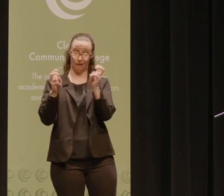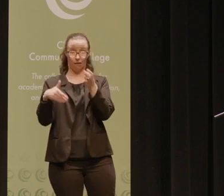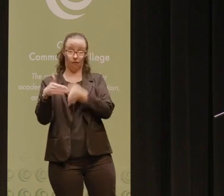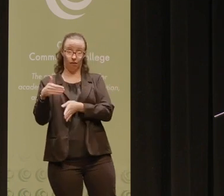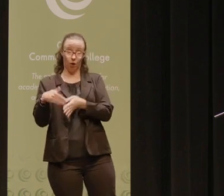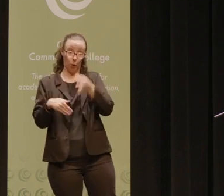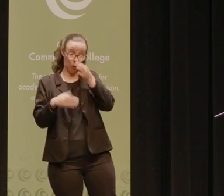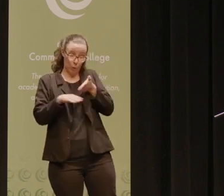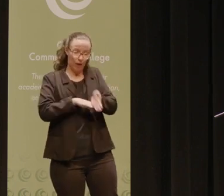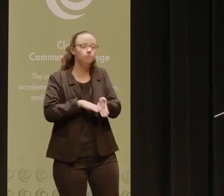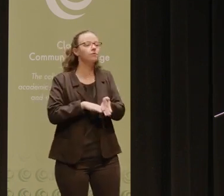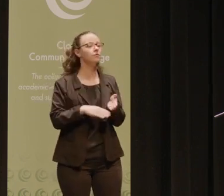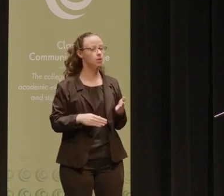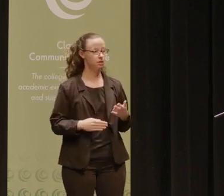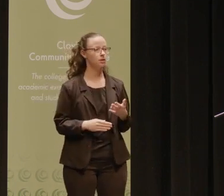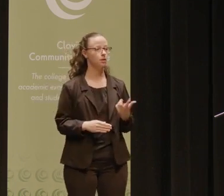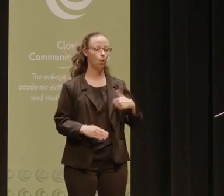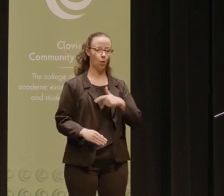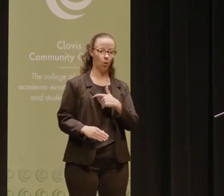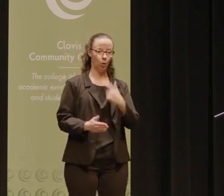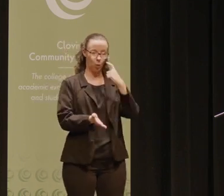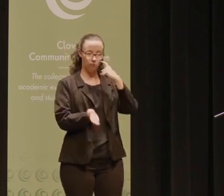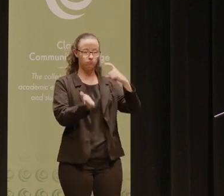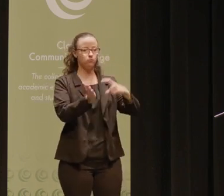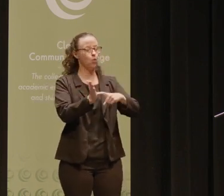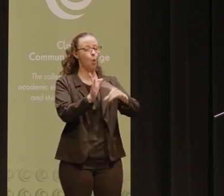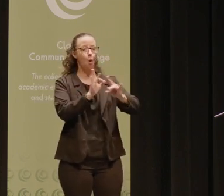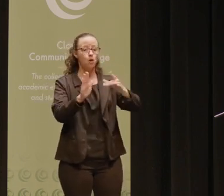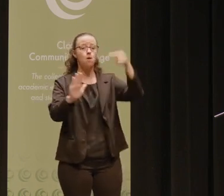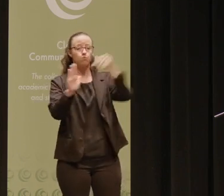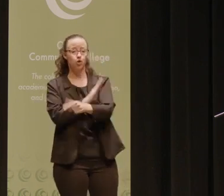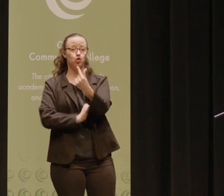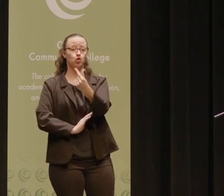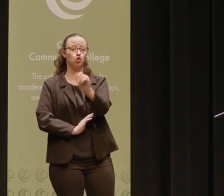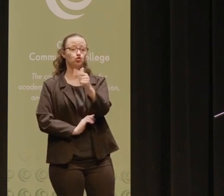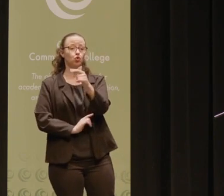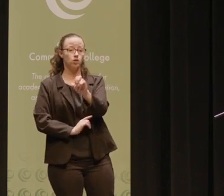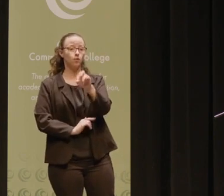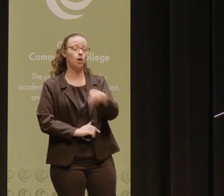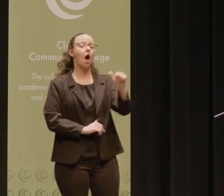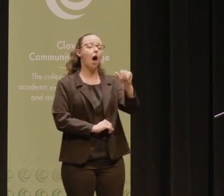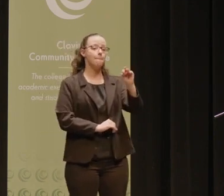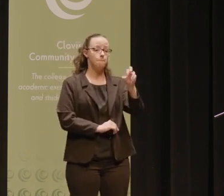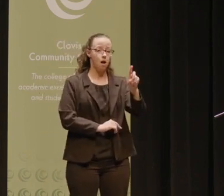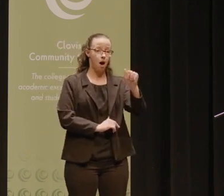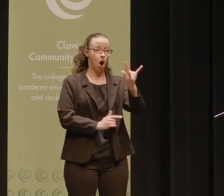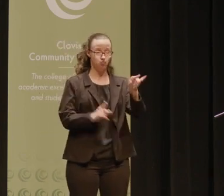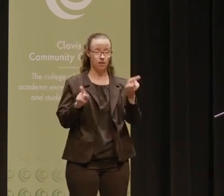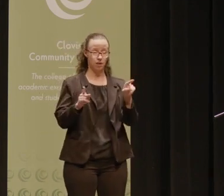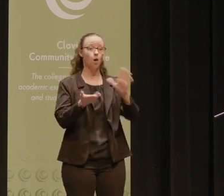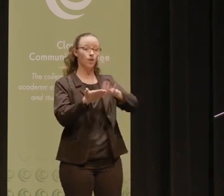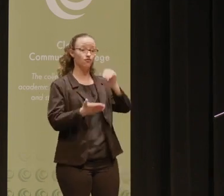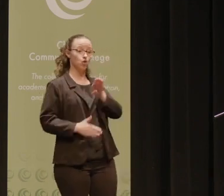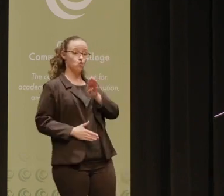we witnessed the tragic murders of George Floyd and Ahmaud Arbery. And we learned of the